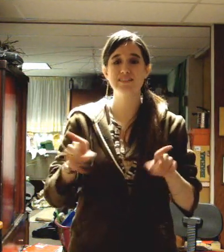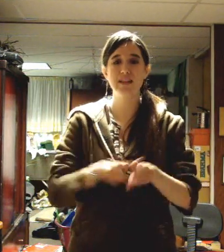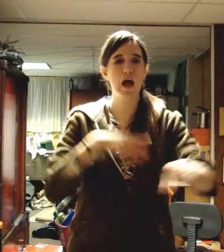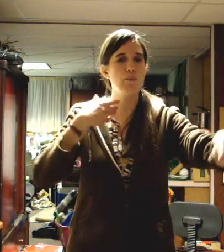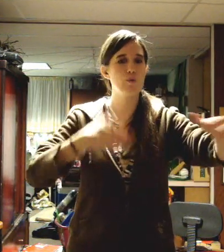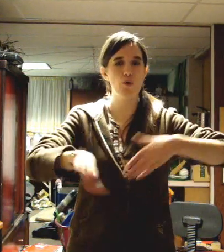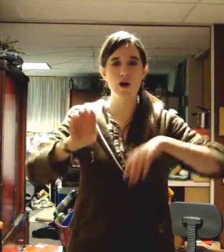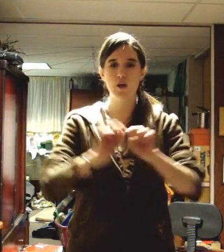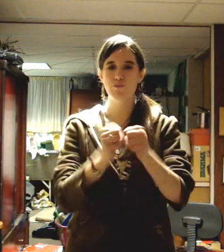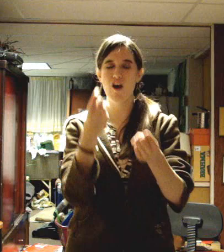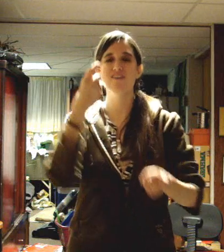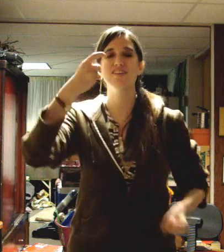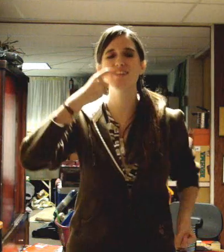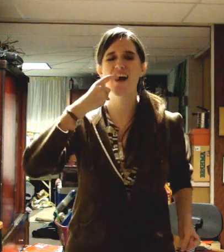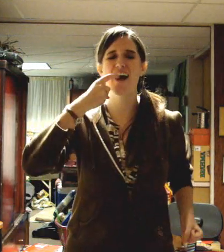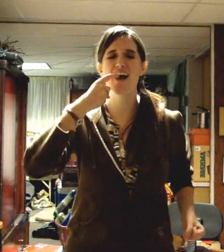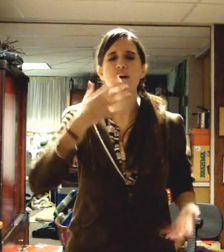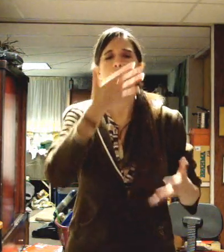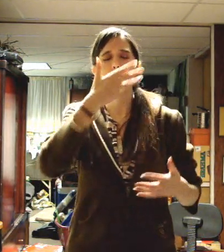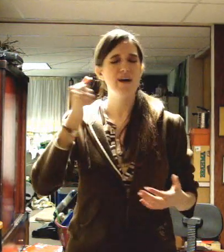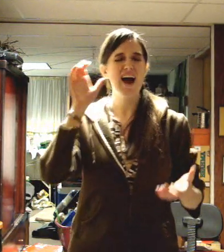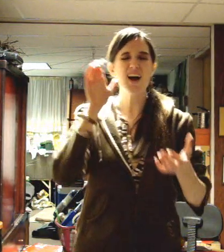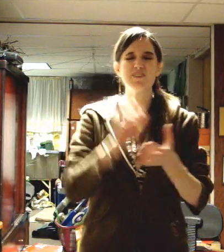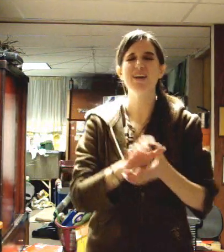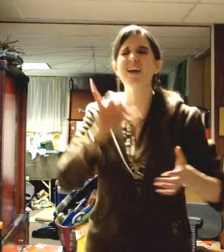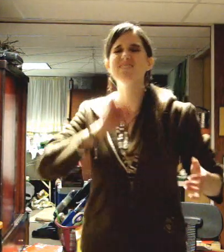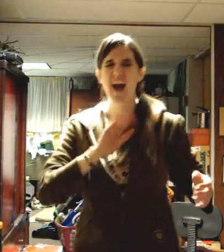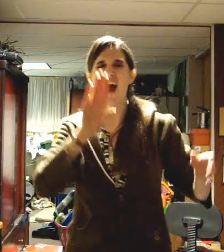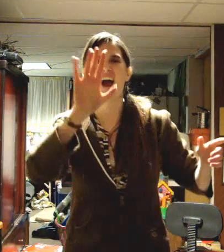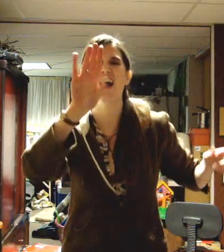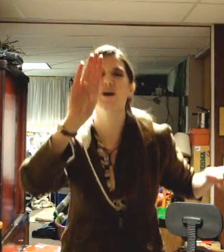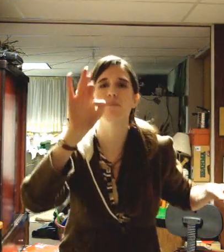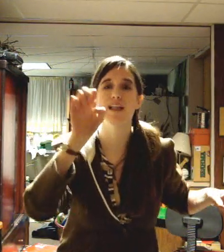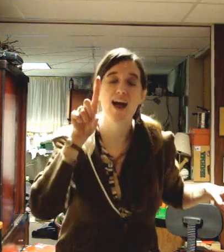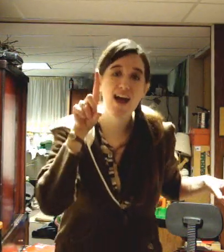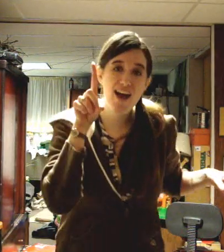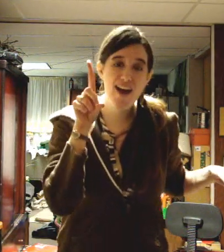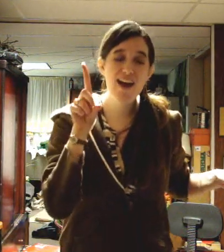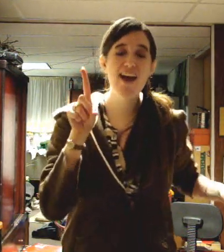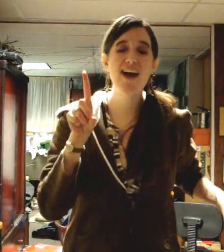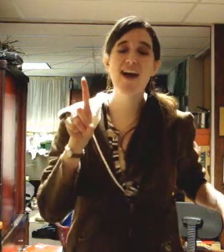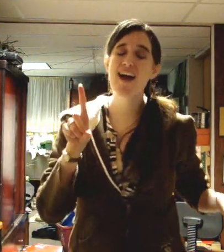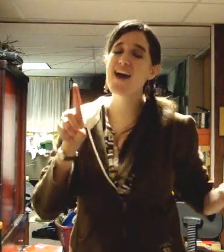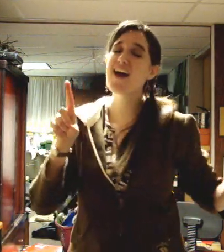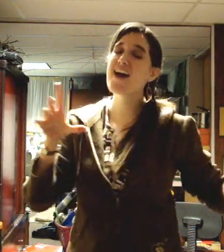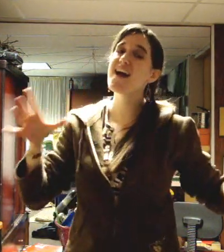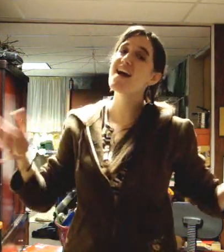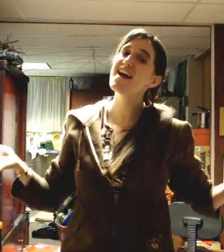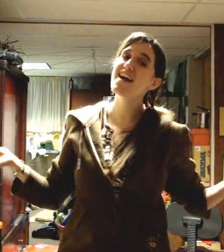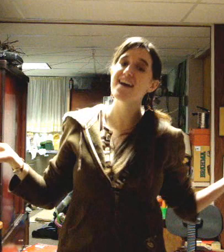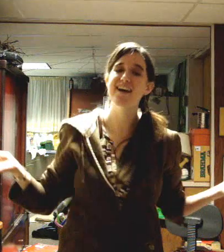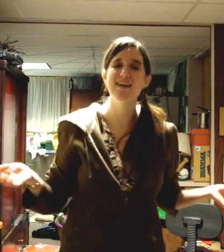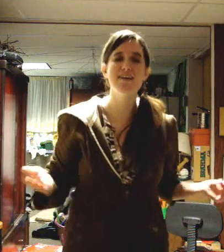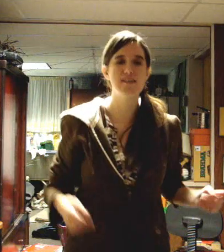half It's like I'm walking on broken rocks Better believe I'm dead